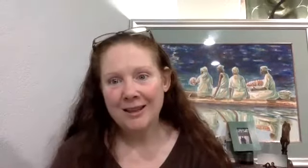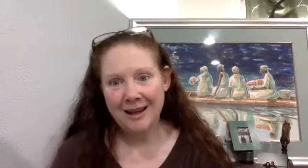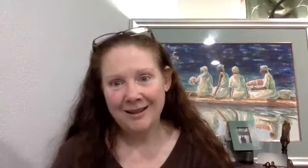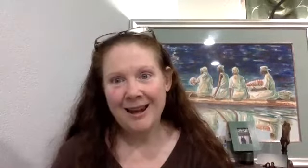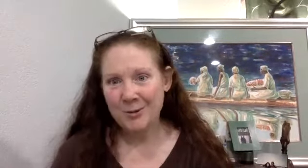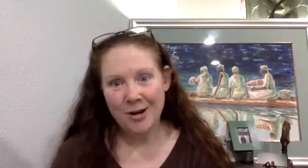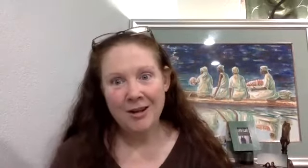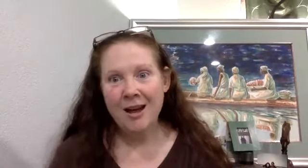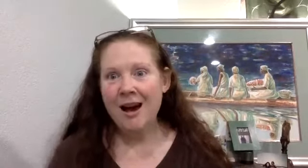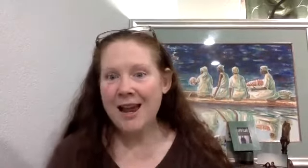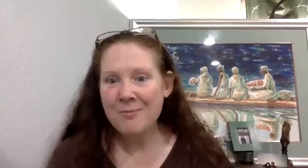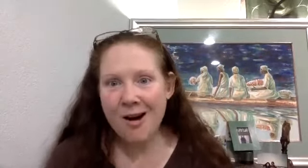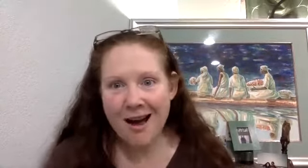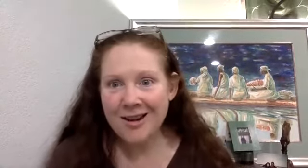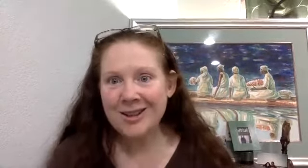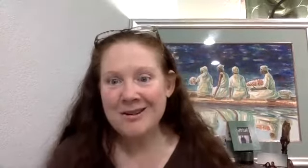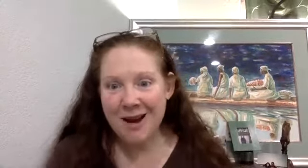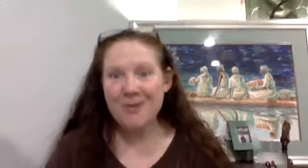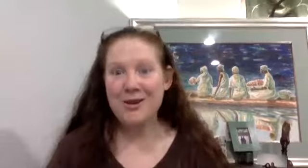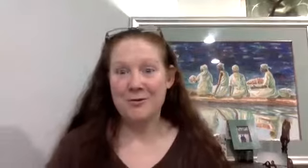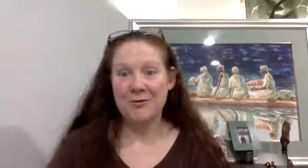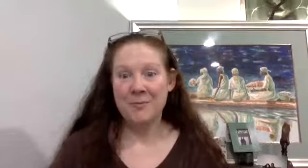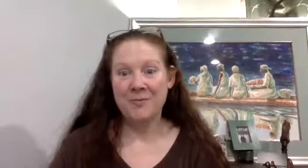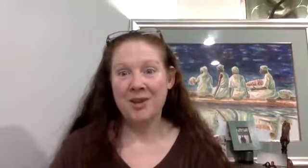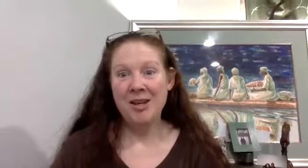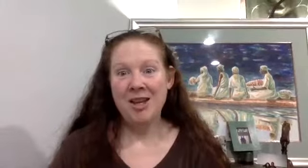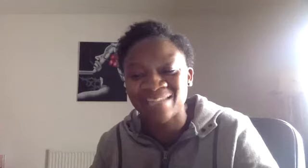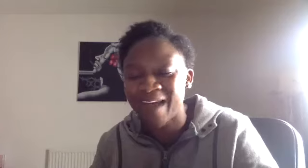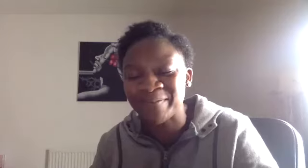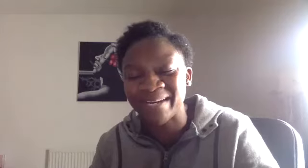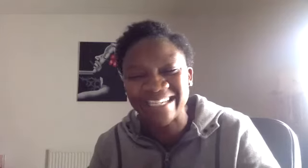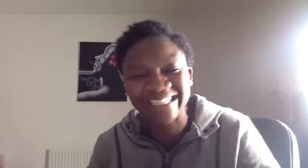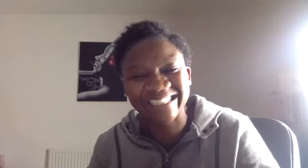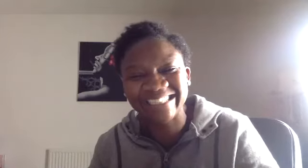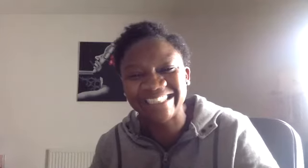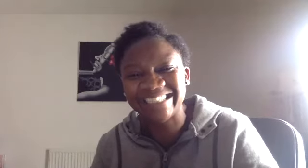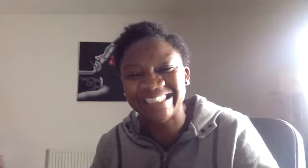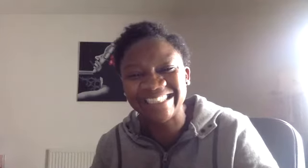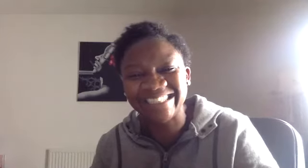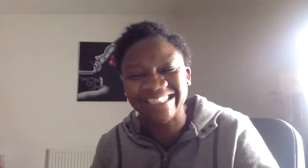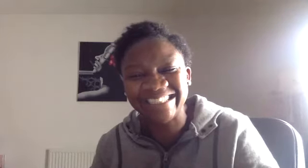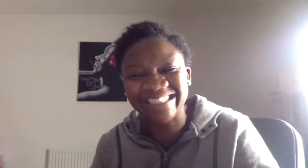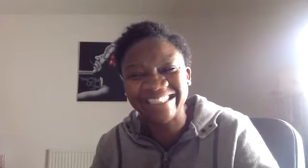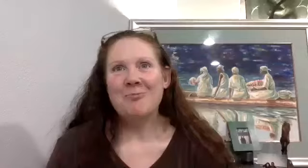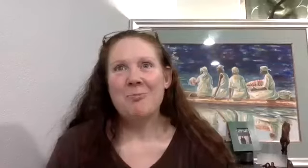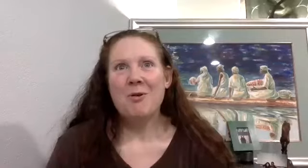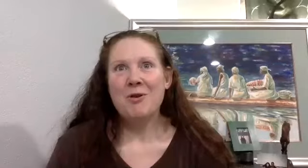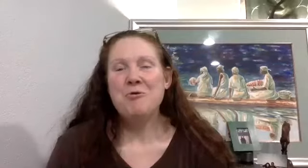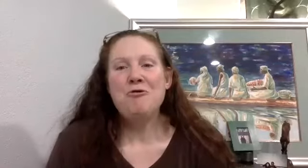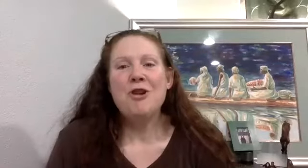Leanne Antoine. I am honored to know you. Thanks for having me. I, I just, this is just, you, you know,